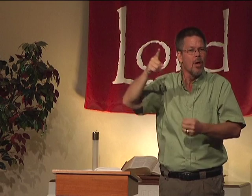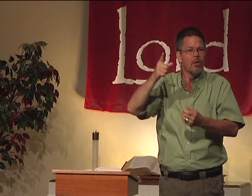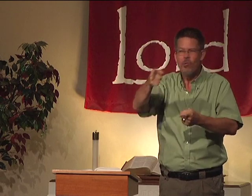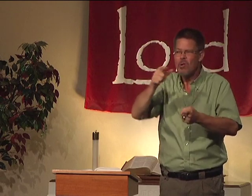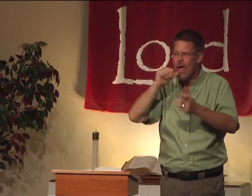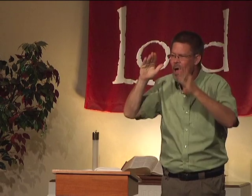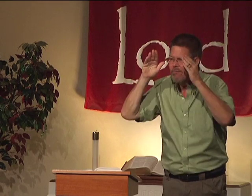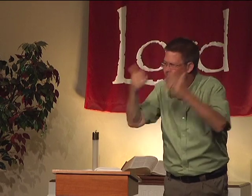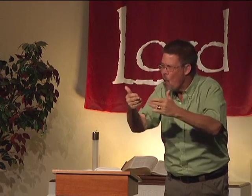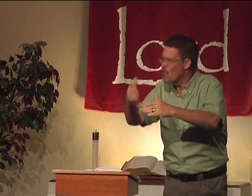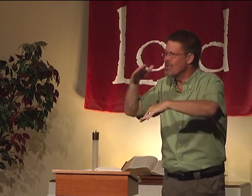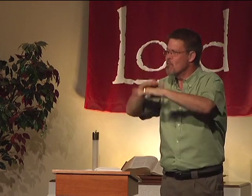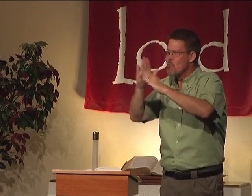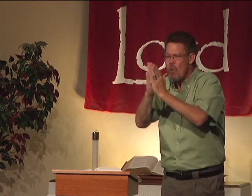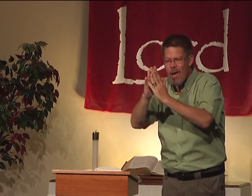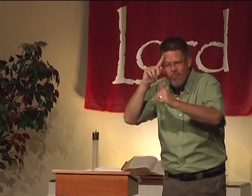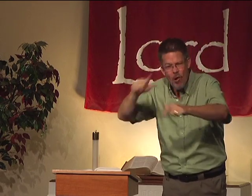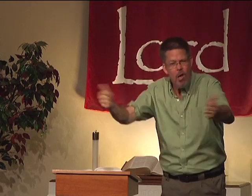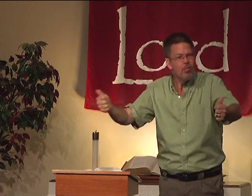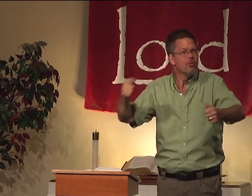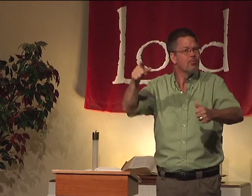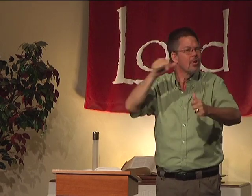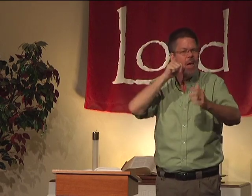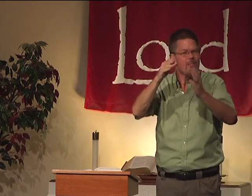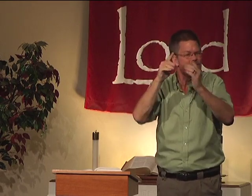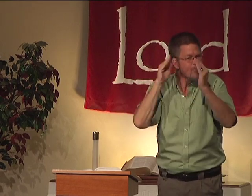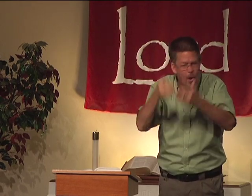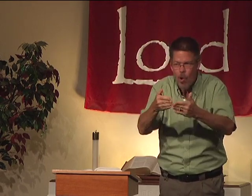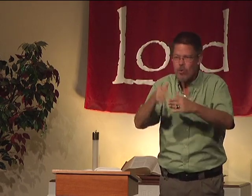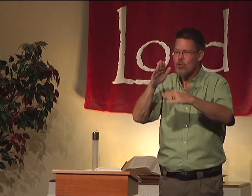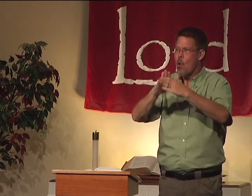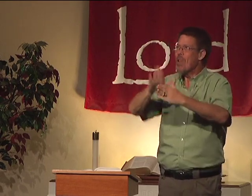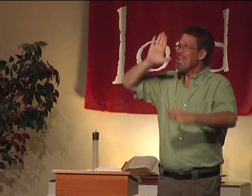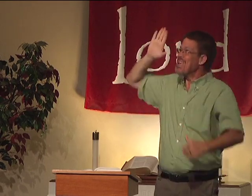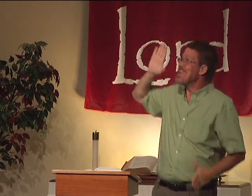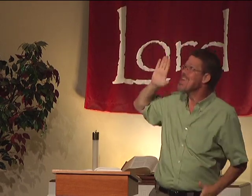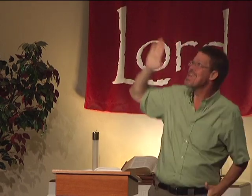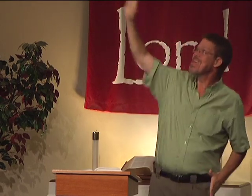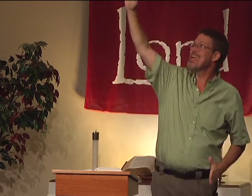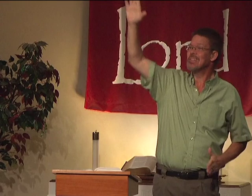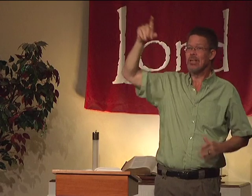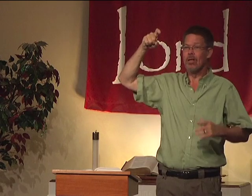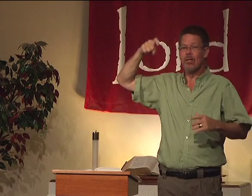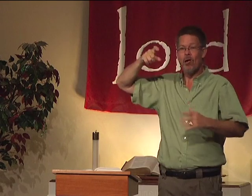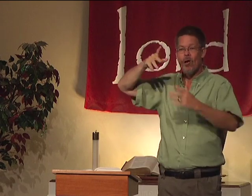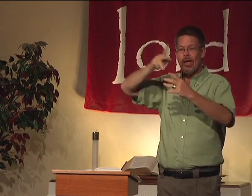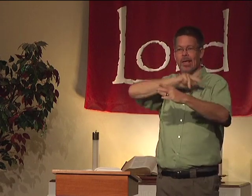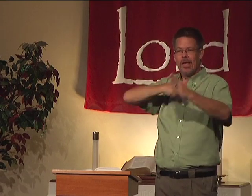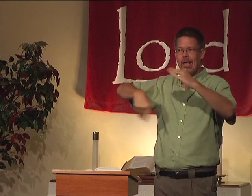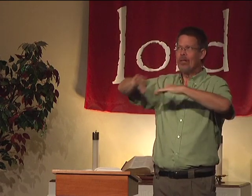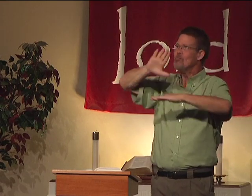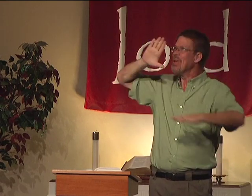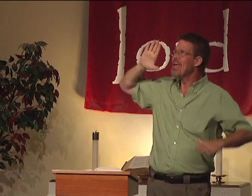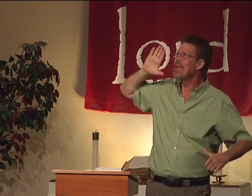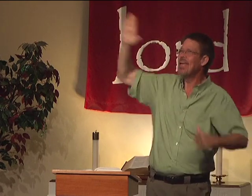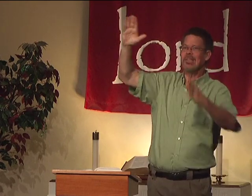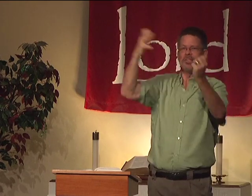in him. You're not focused on your prayer life for others. You're not focused on his wisdom, his